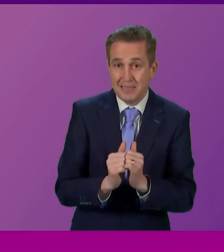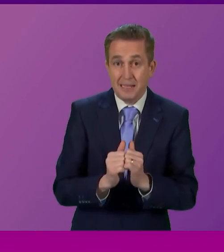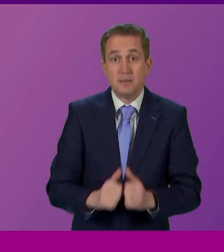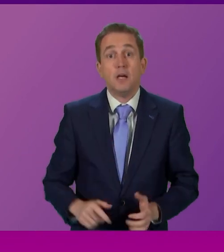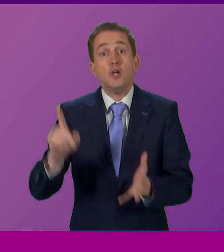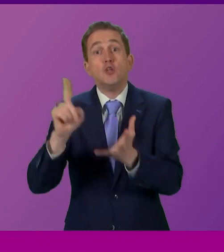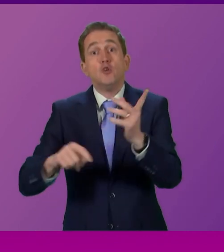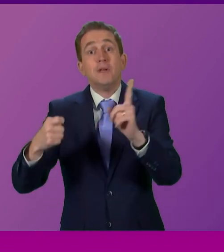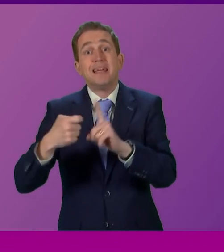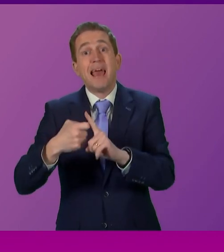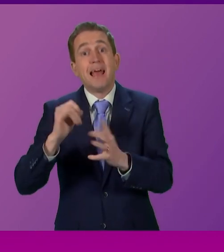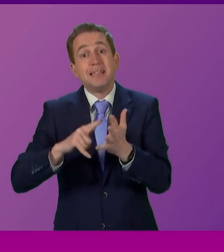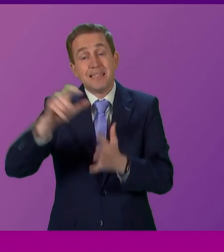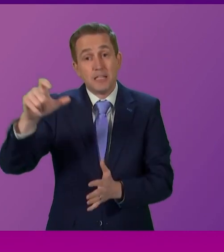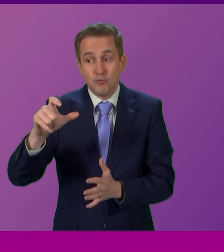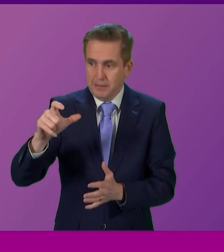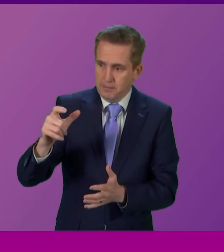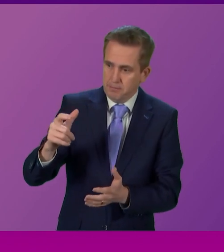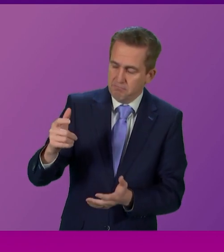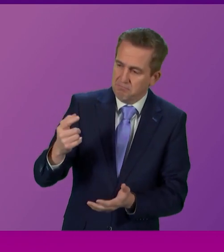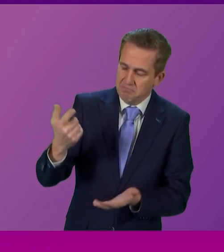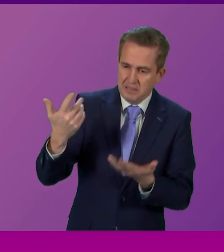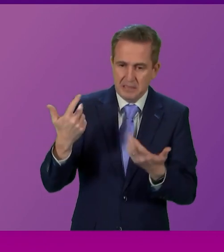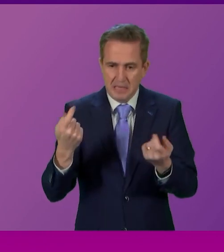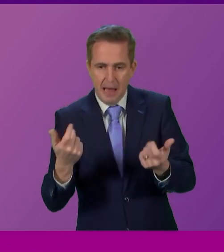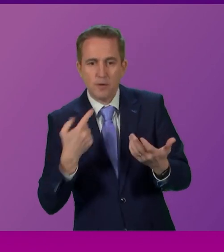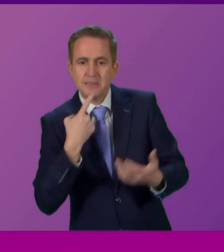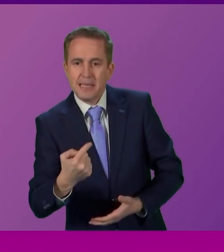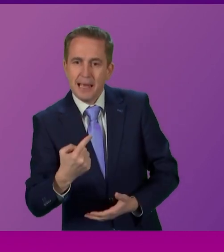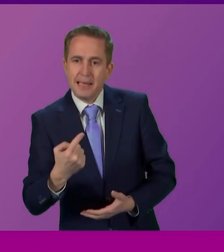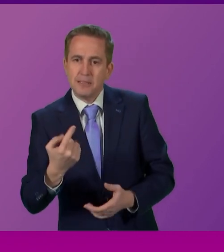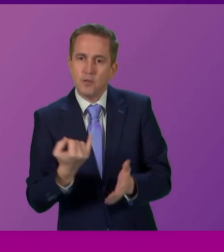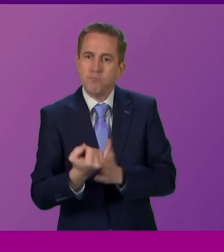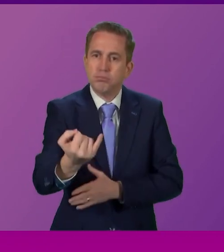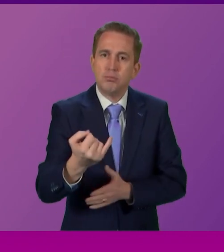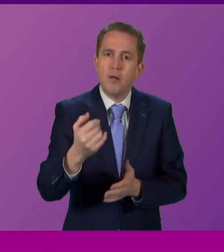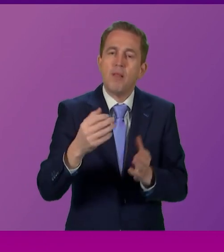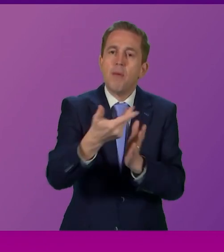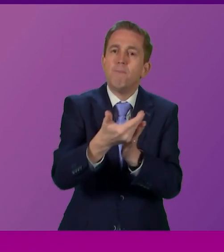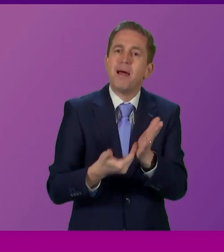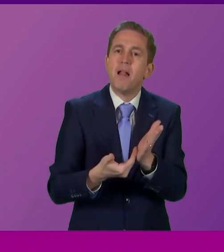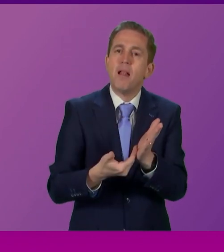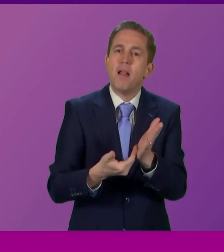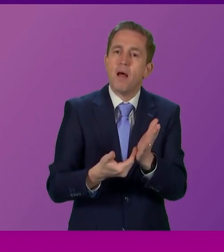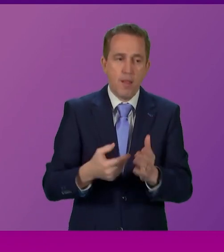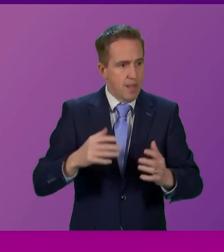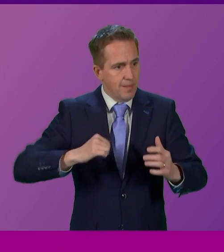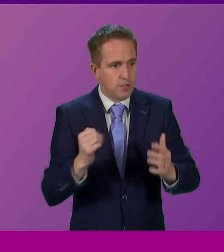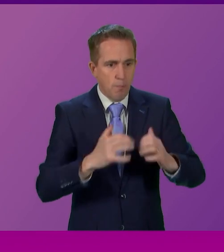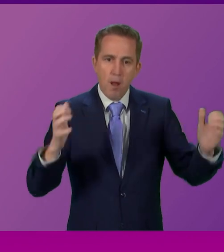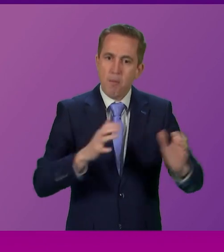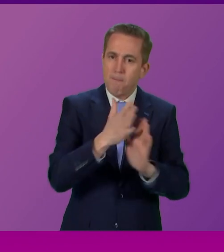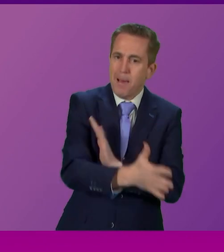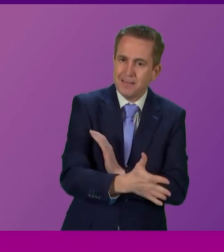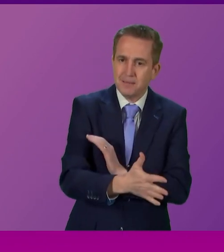Secretary of State for Scotland threatening, with a stroke of his pen, to overrule a bill overwhelmingly passed in this Parliament. Cabinet Secretary,